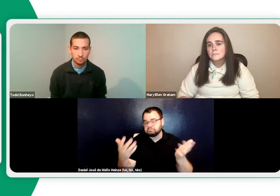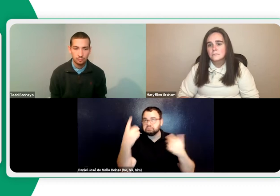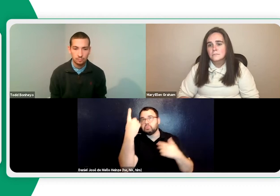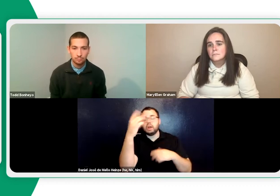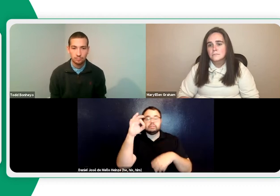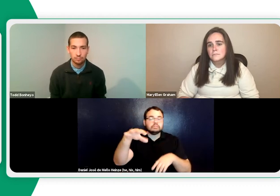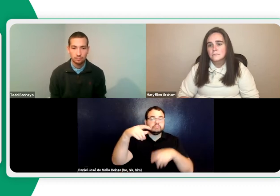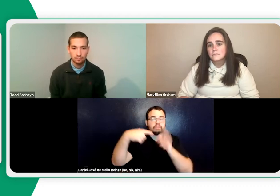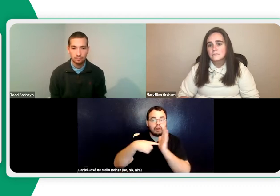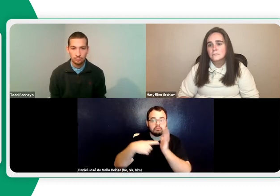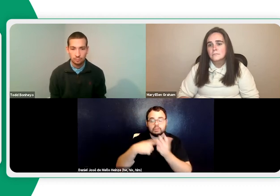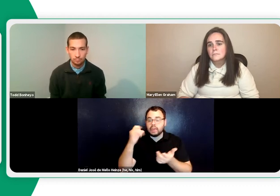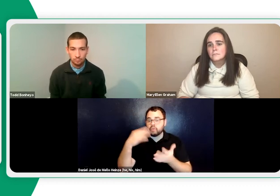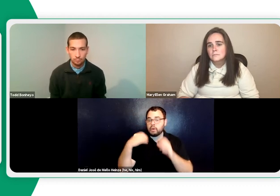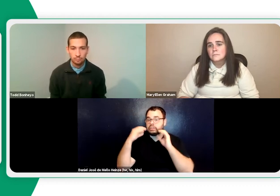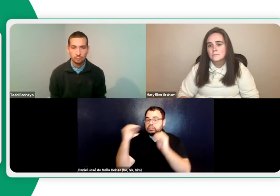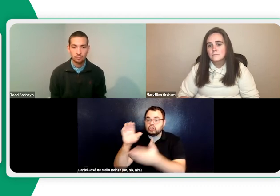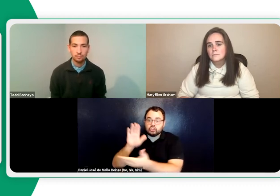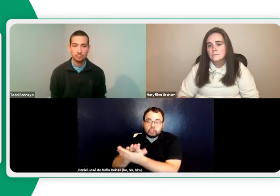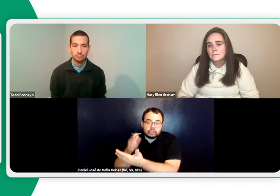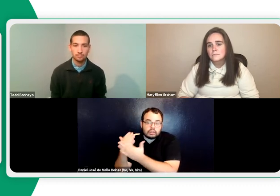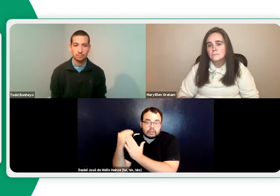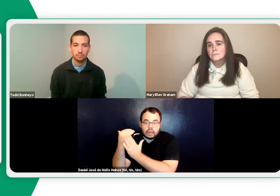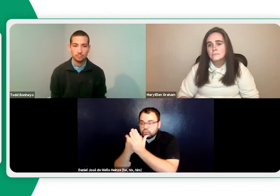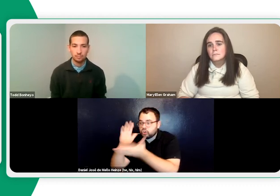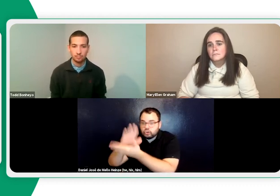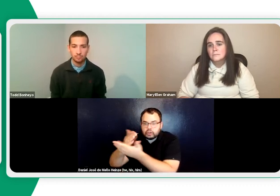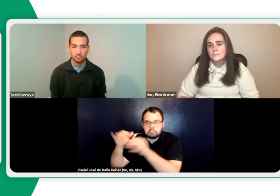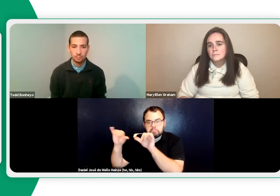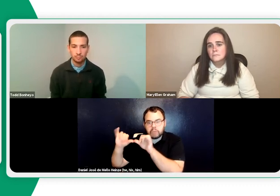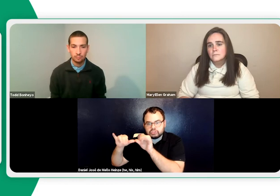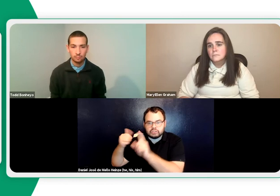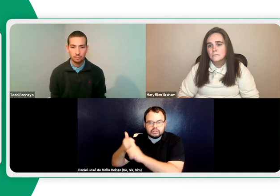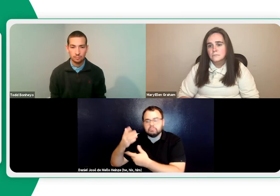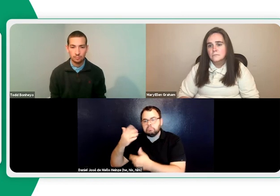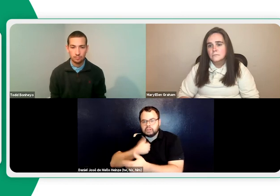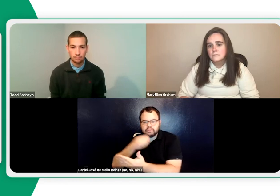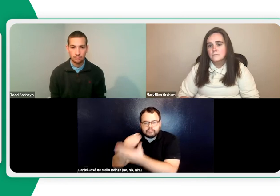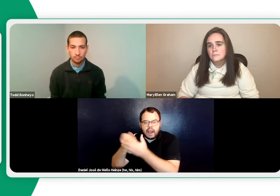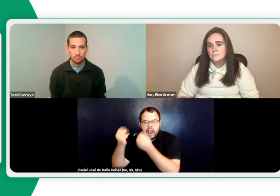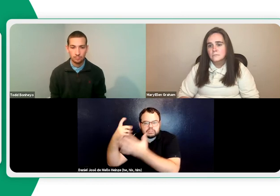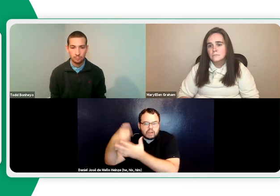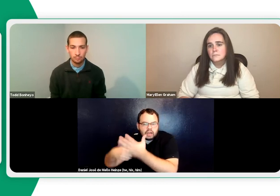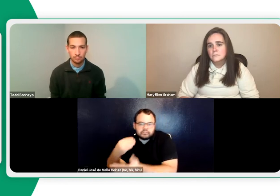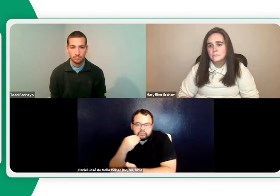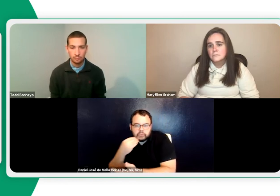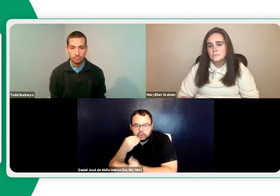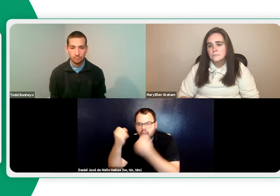idea to break things down. Let me give you one example. If I wanted to teach a lesson on cooking and measurements and